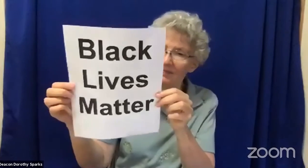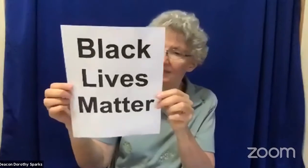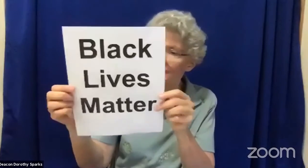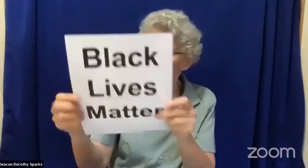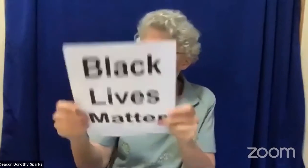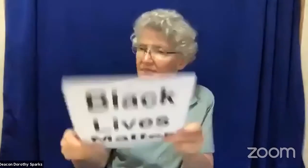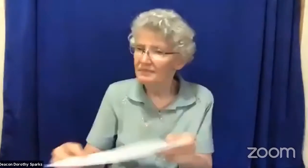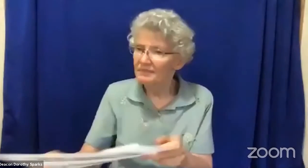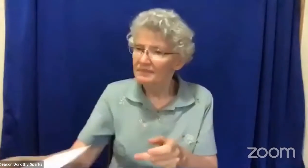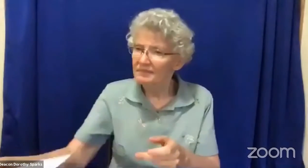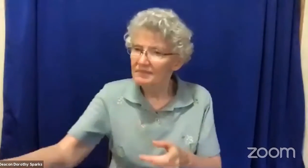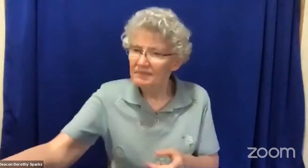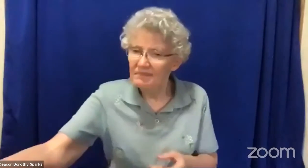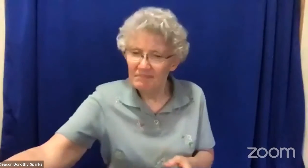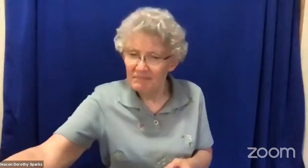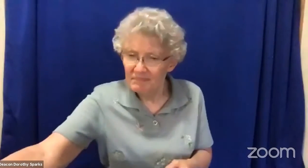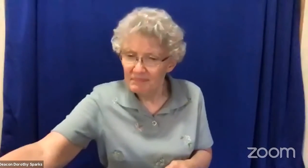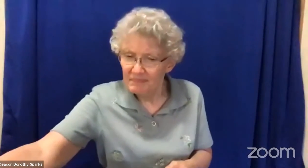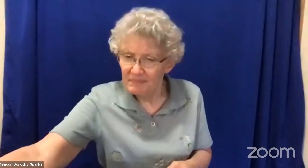this meant. Black lives matter.